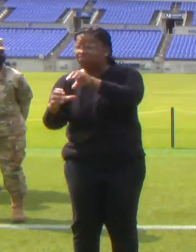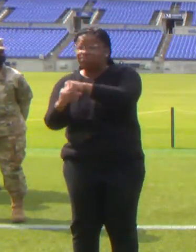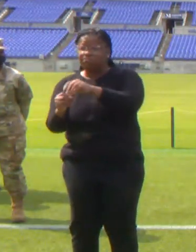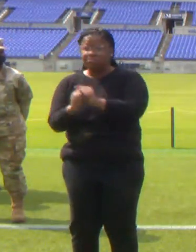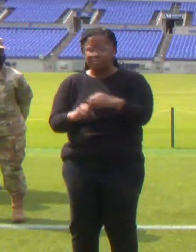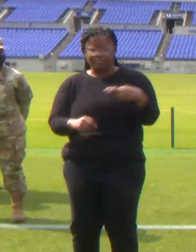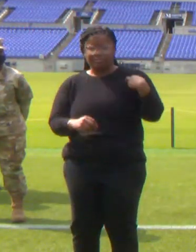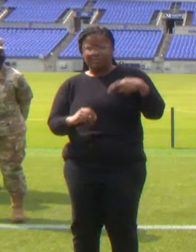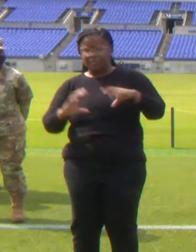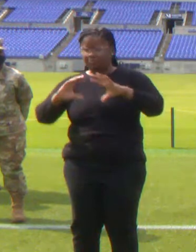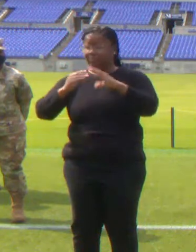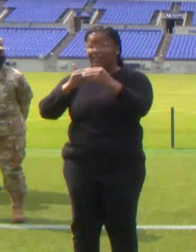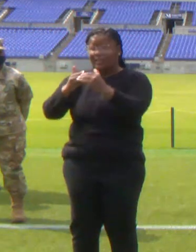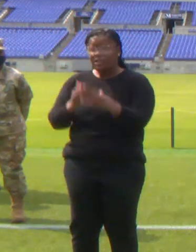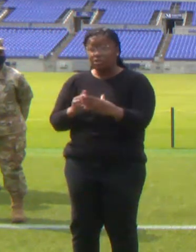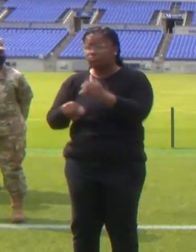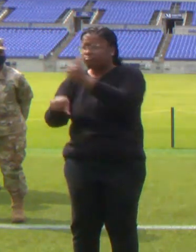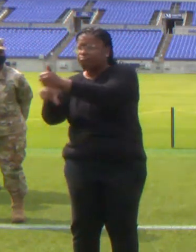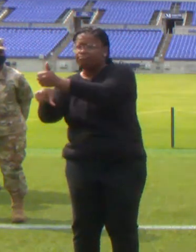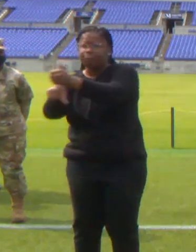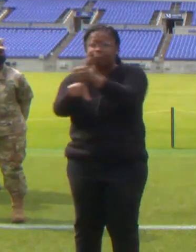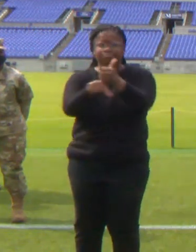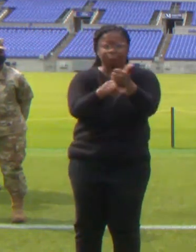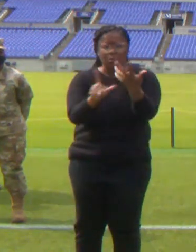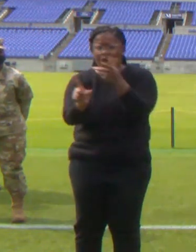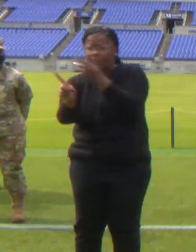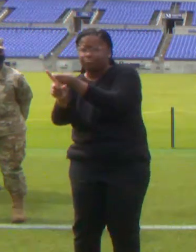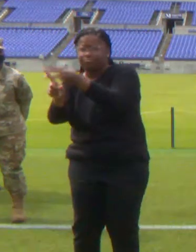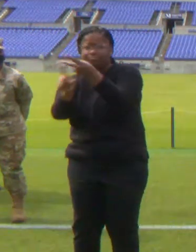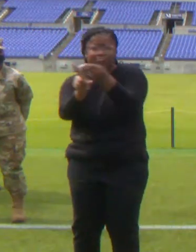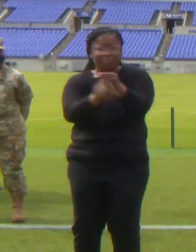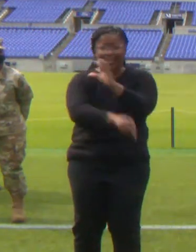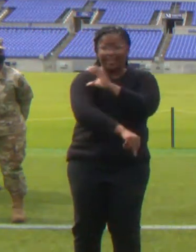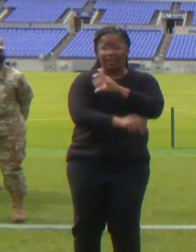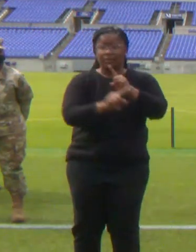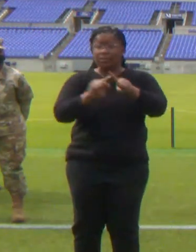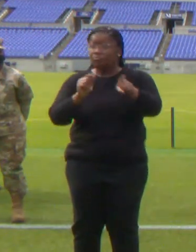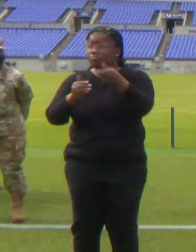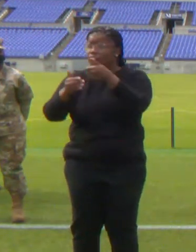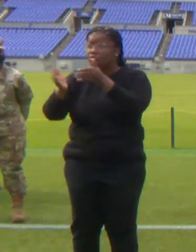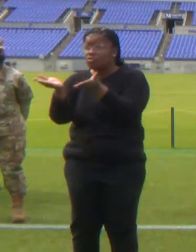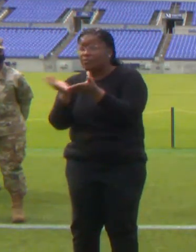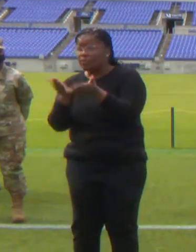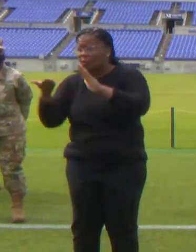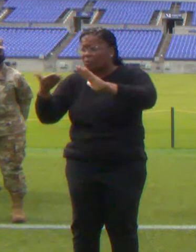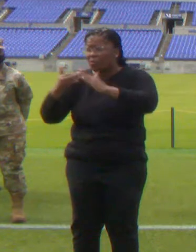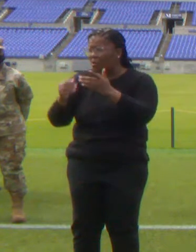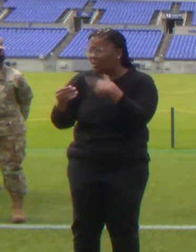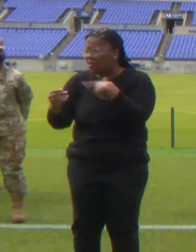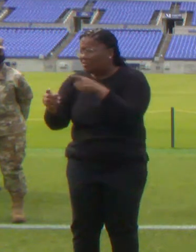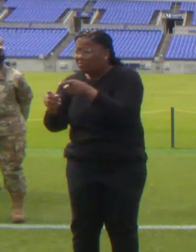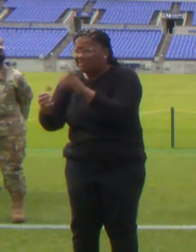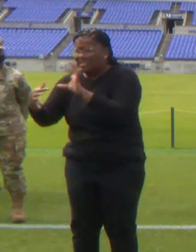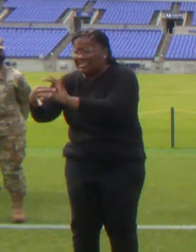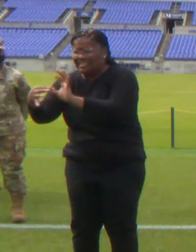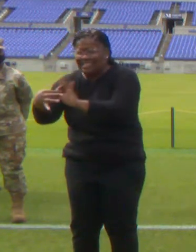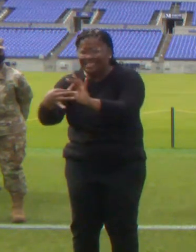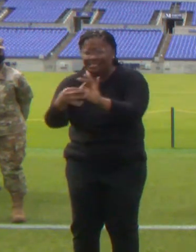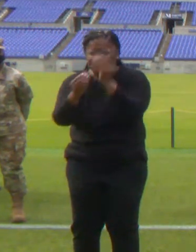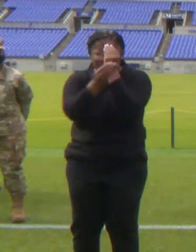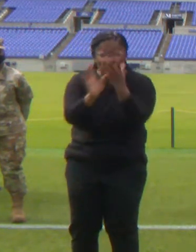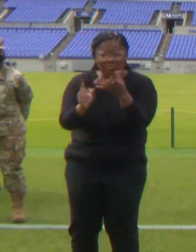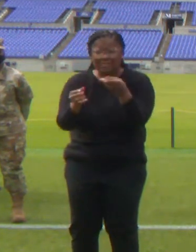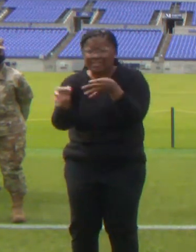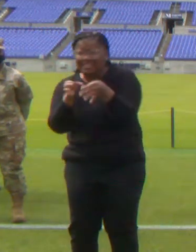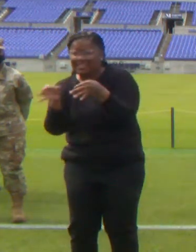clinics in underserved and hard to reach areas and informing people about the safety and effectiveness